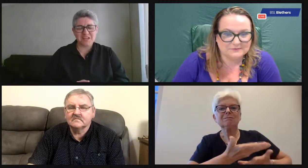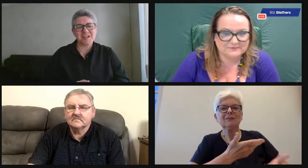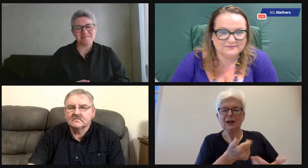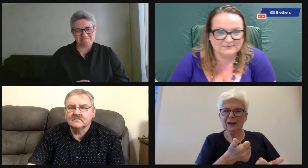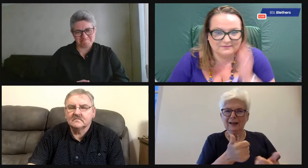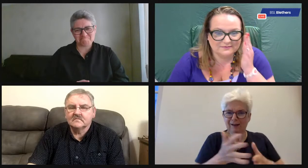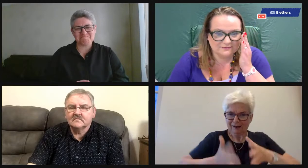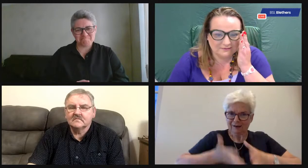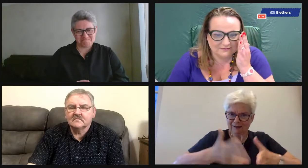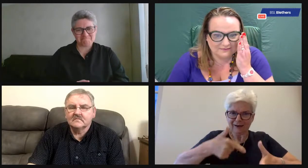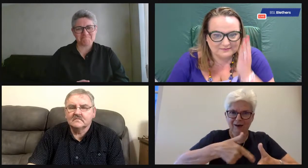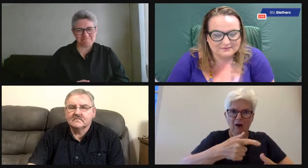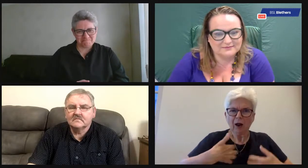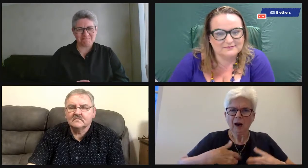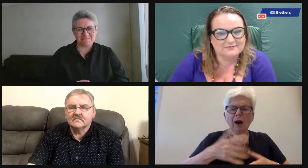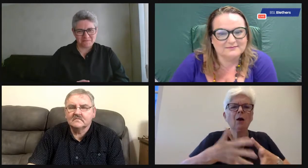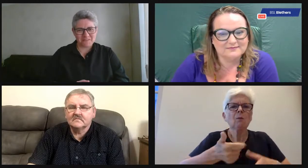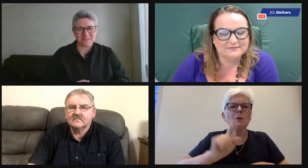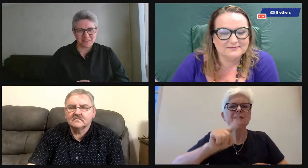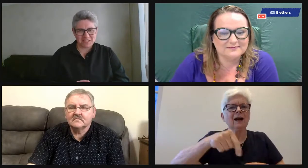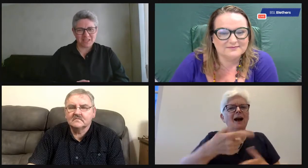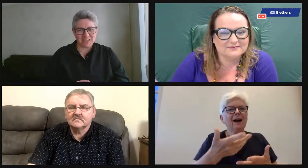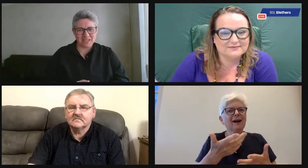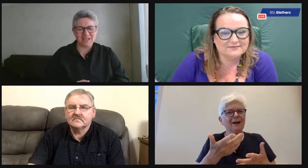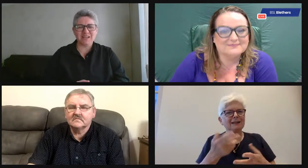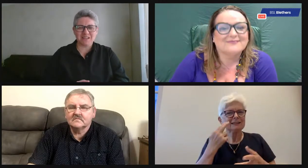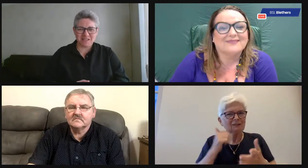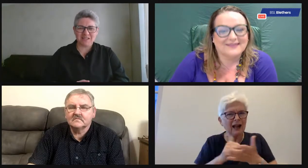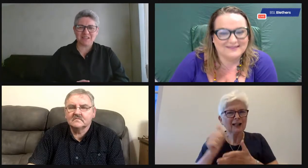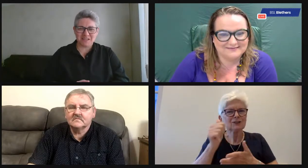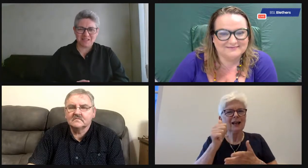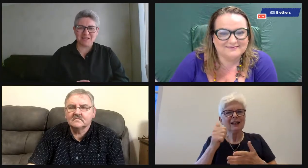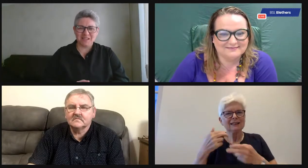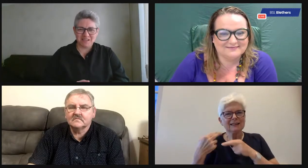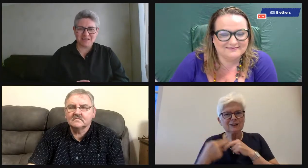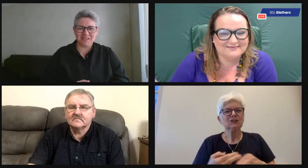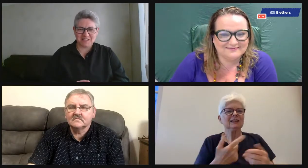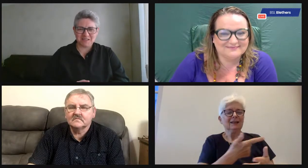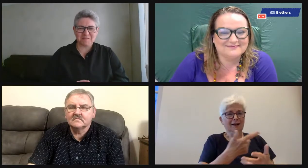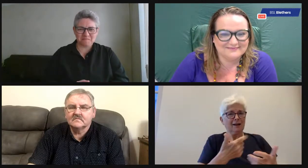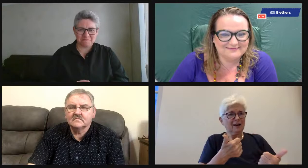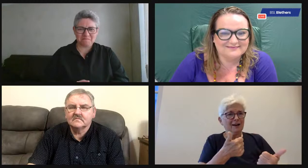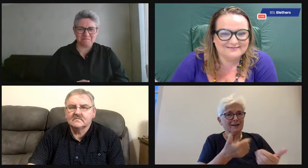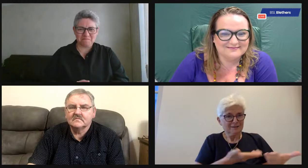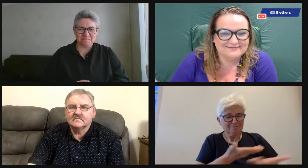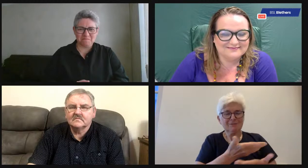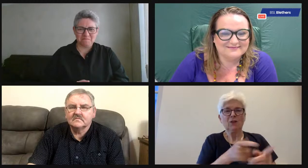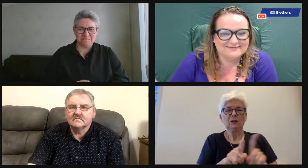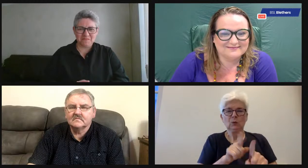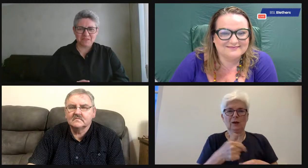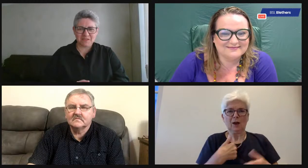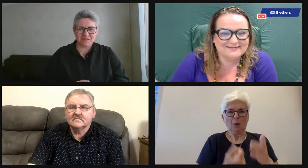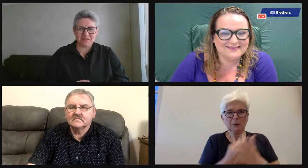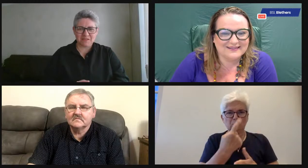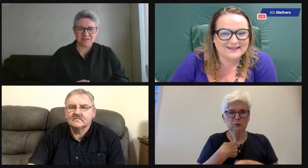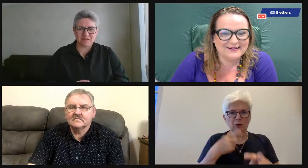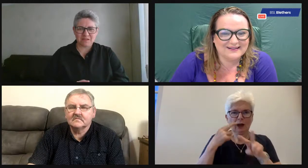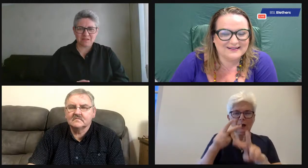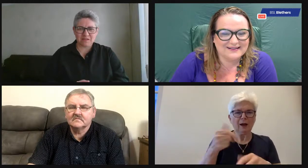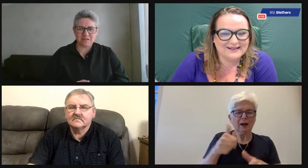can do it. You know, and it was lovely. I was having chats with people in sign language. People were interested. They're engaging. You know, what is sign language? was